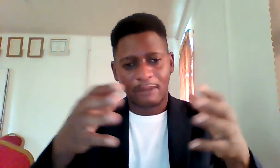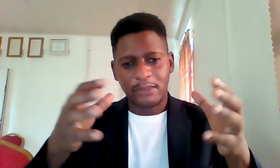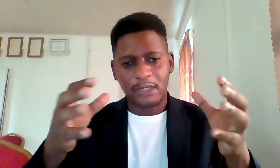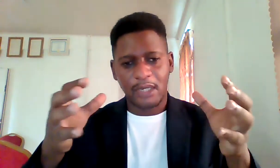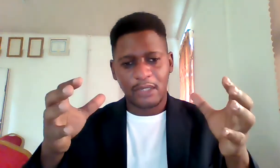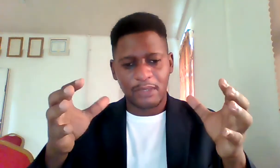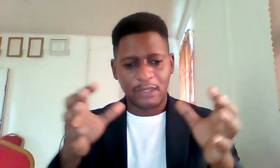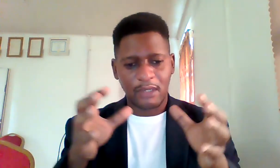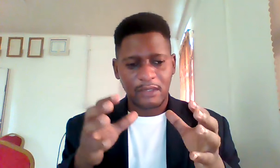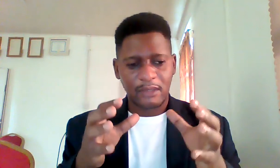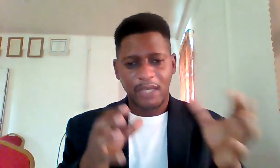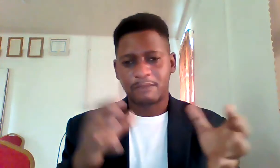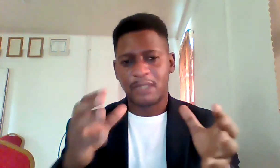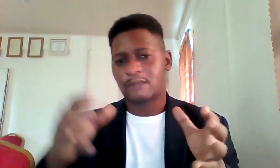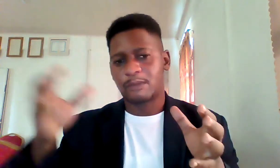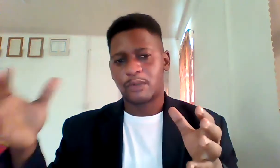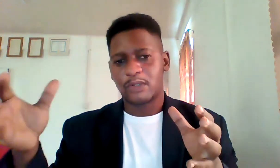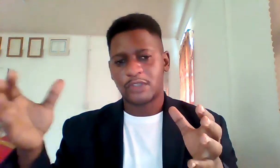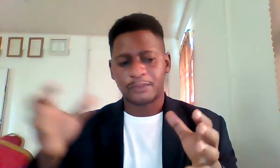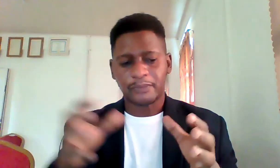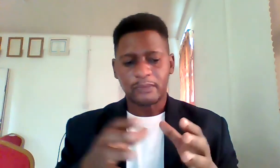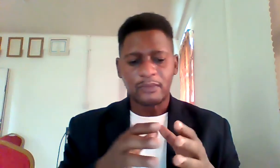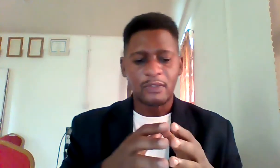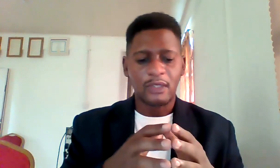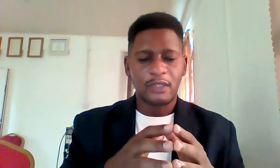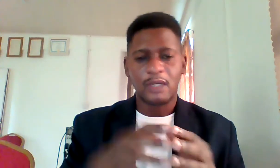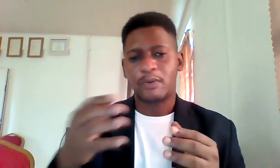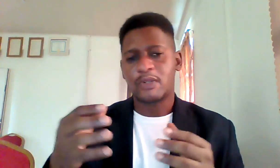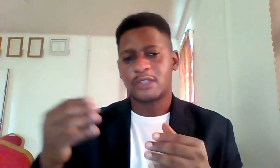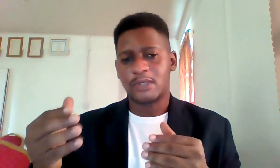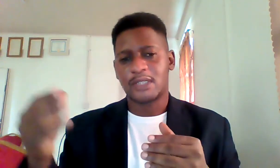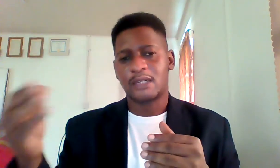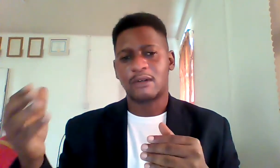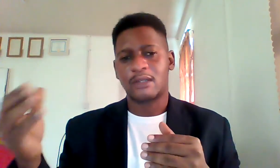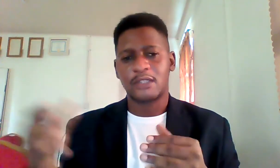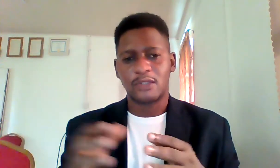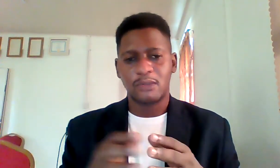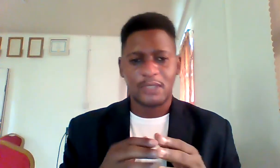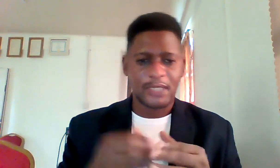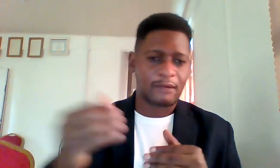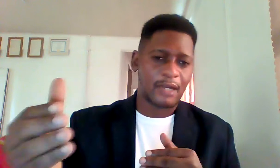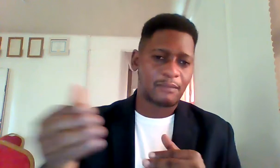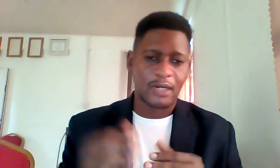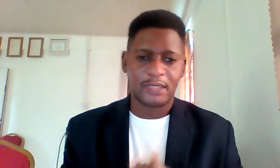together you discuss the best method of approach the approach that you decided on is to use direct marketing